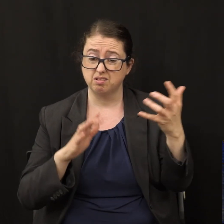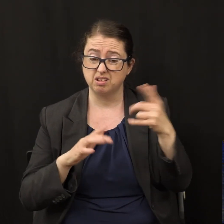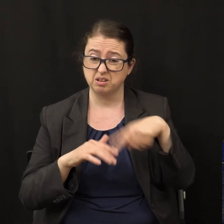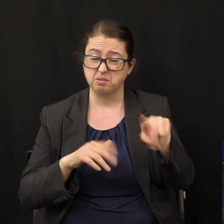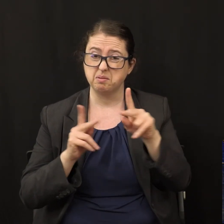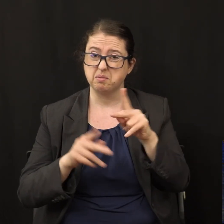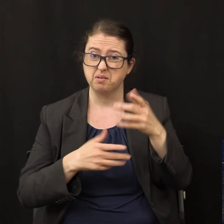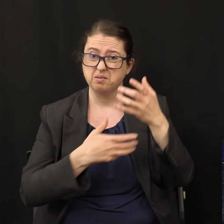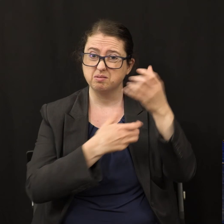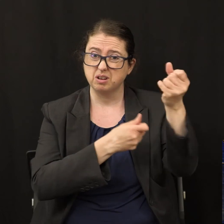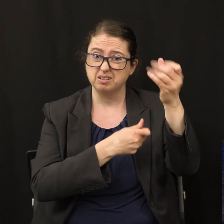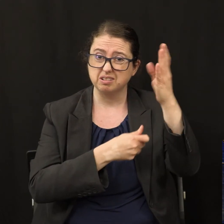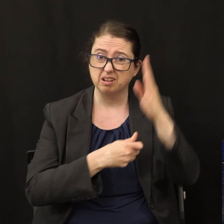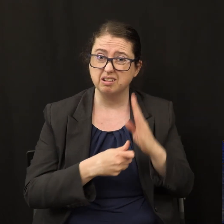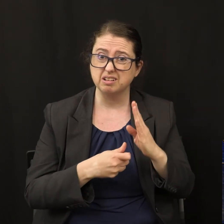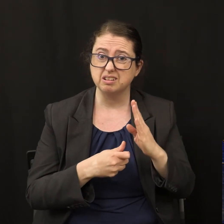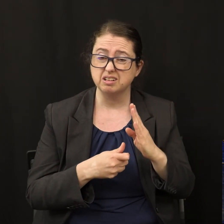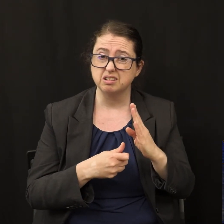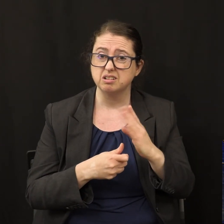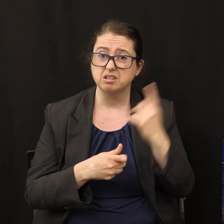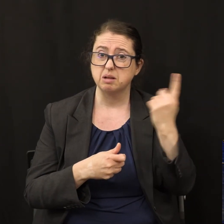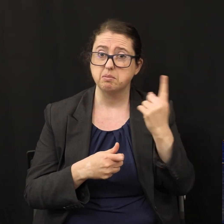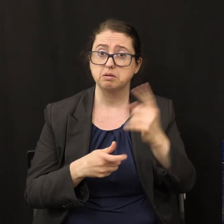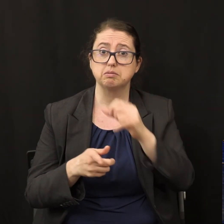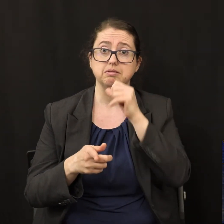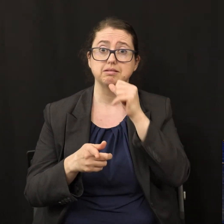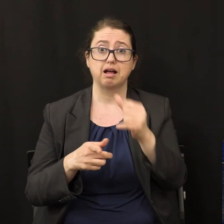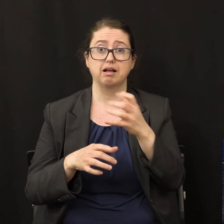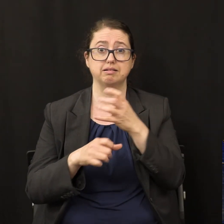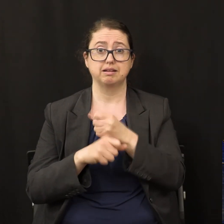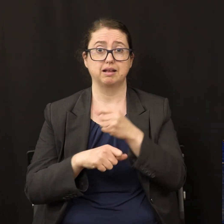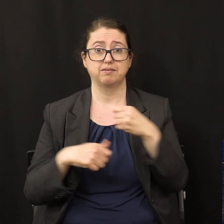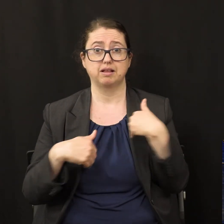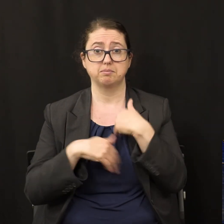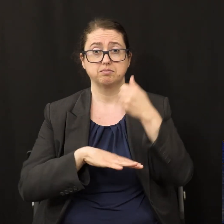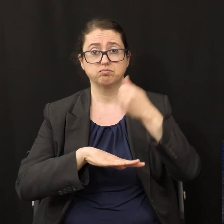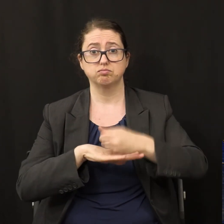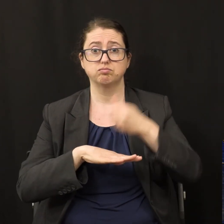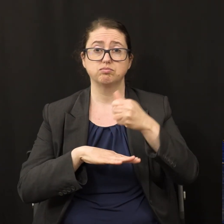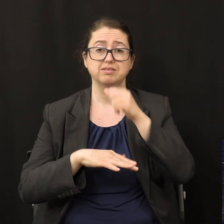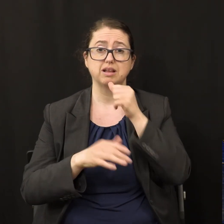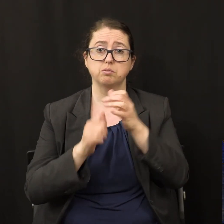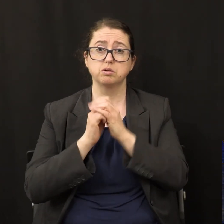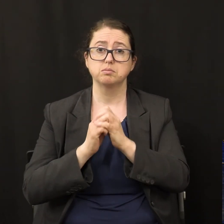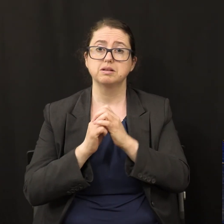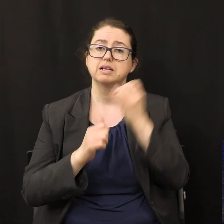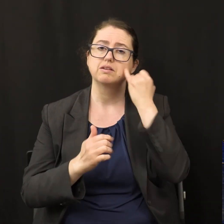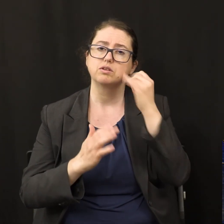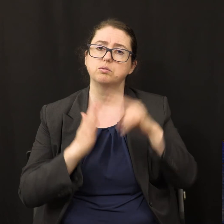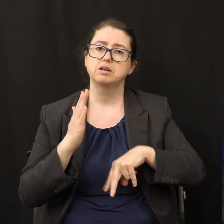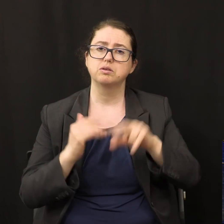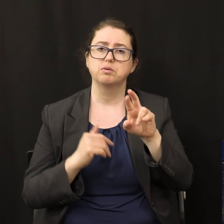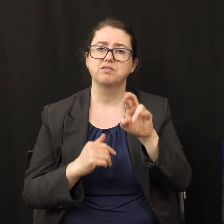was there anyone who did not receive the mark of the beast that did not worship the image if you read just Revelation 13 it doesn't tell you